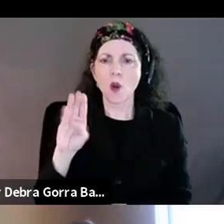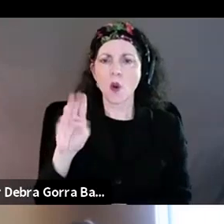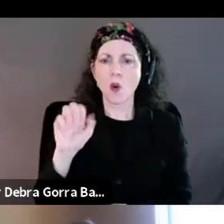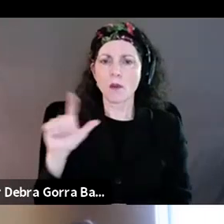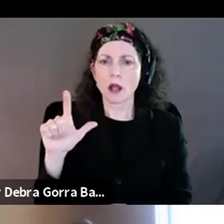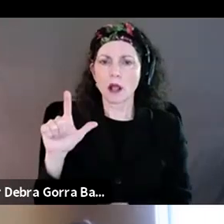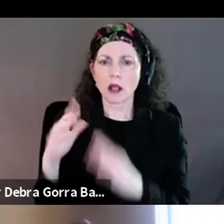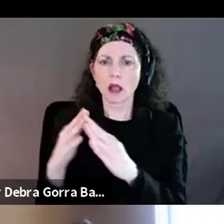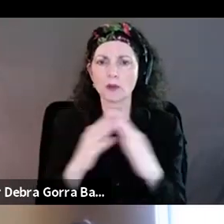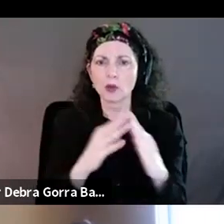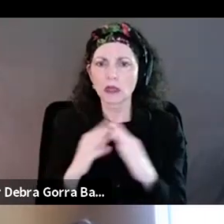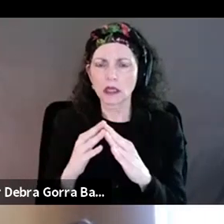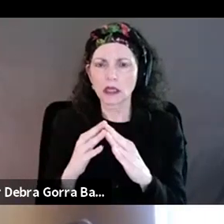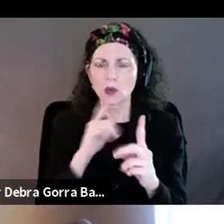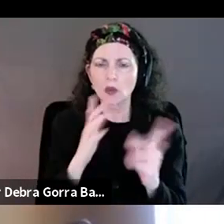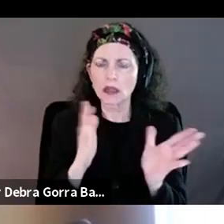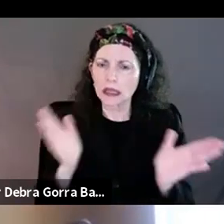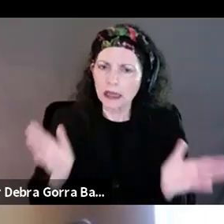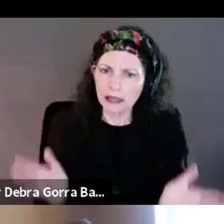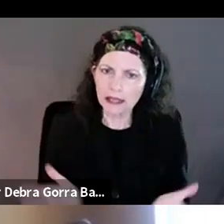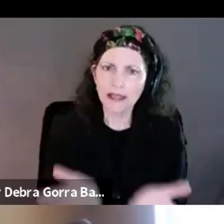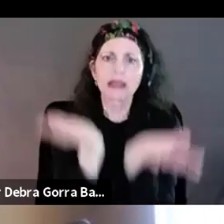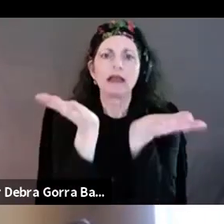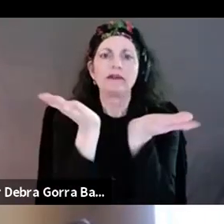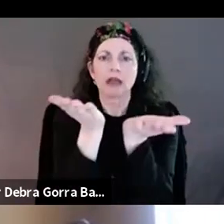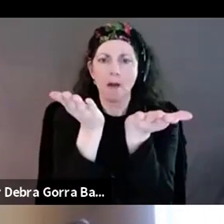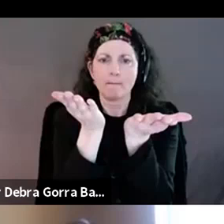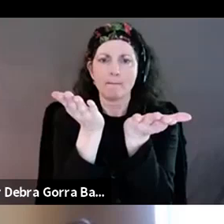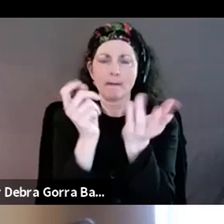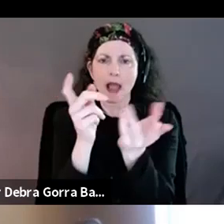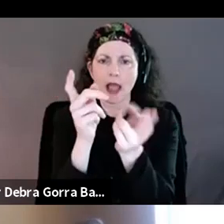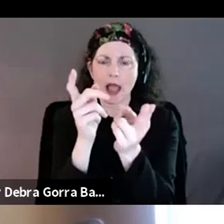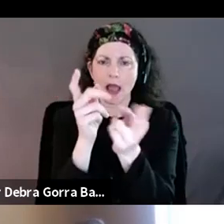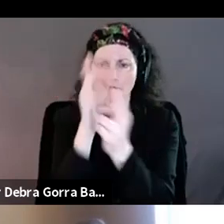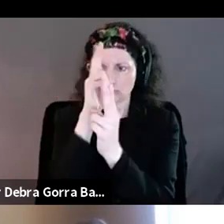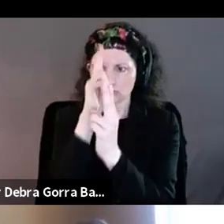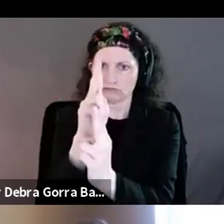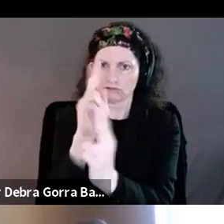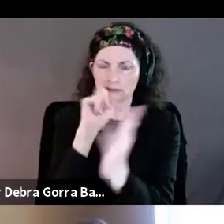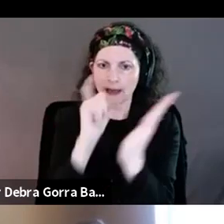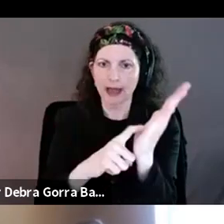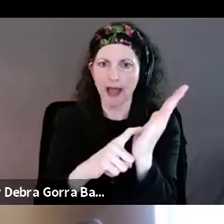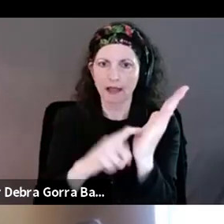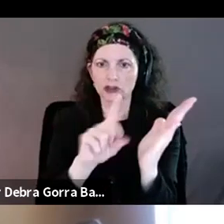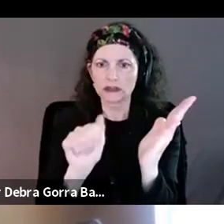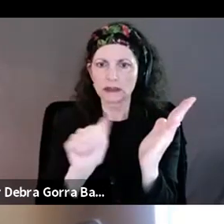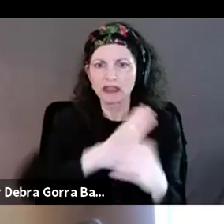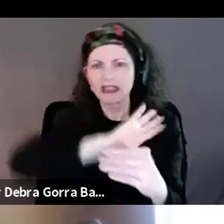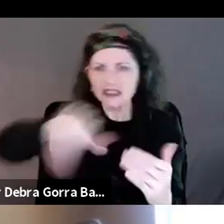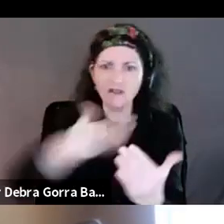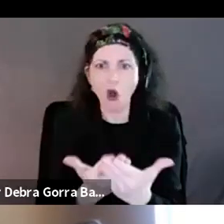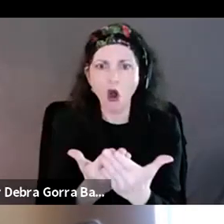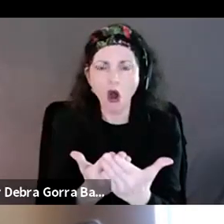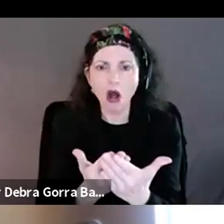and acknowledge disabilities of all kinds in